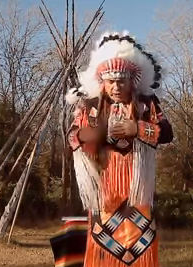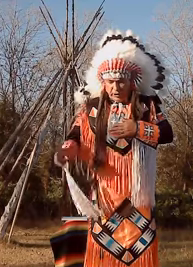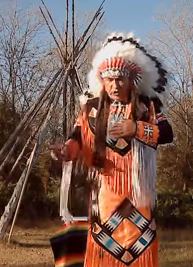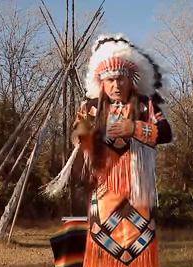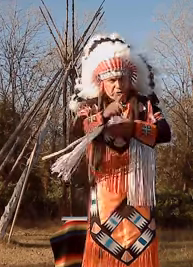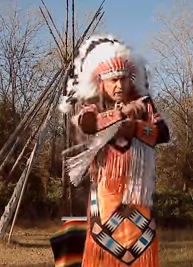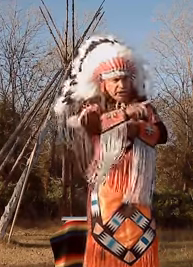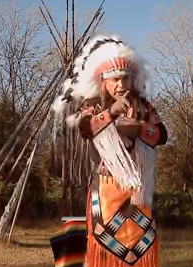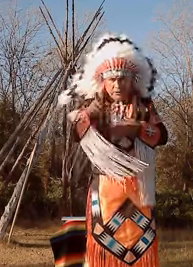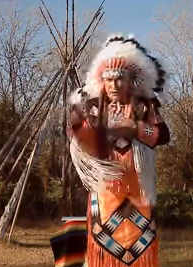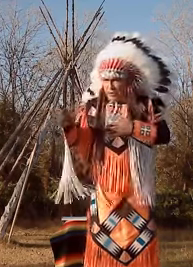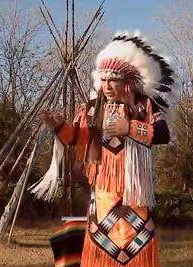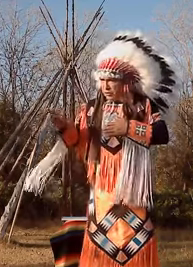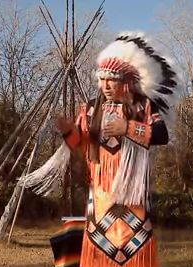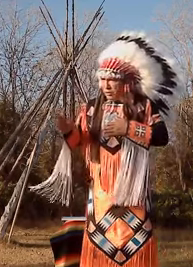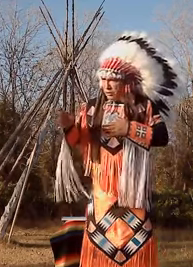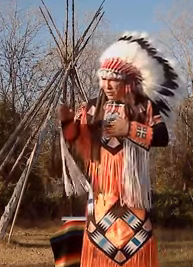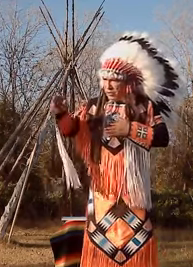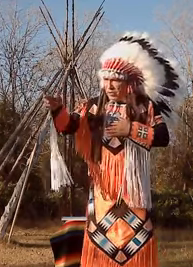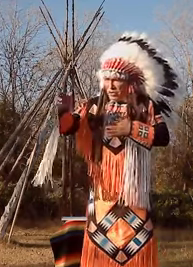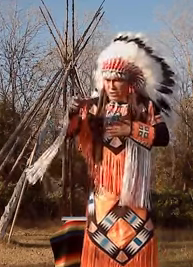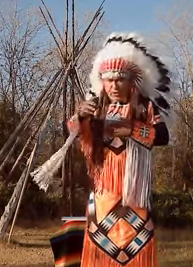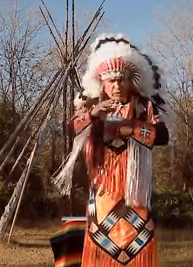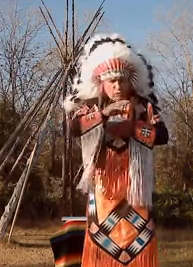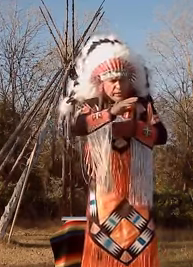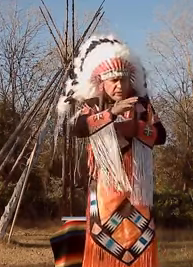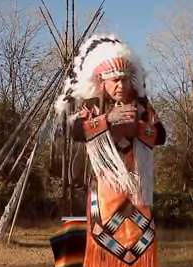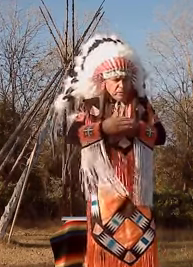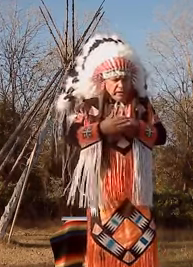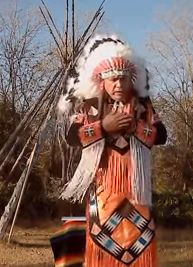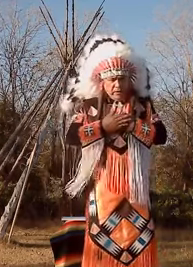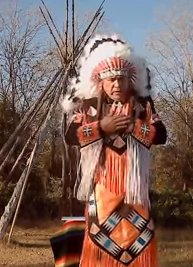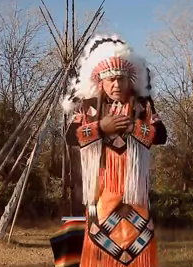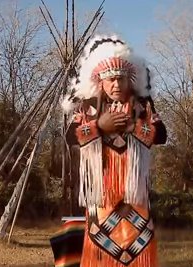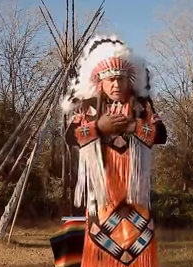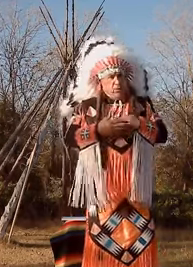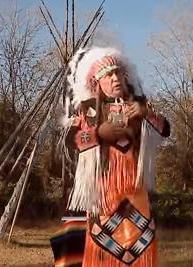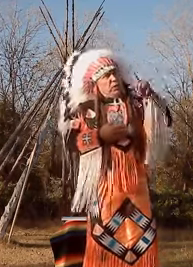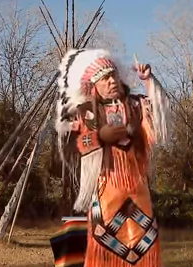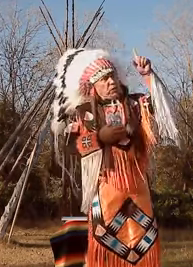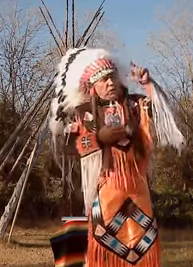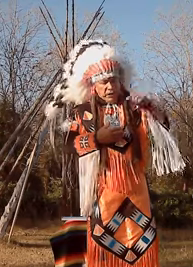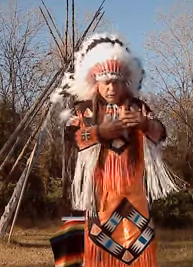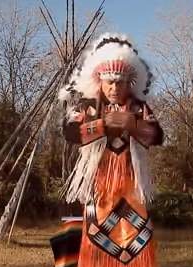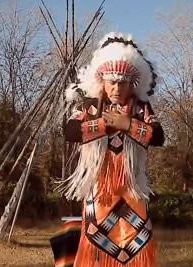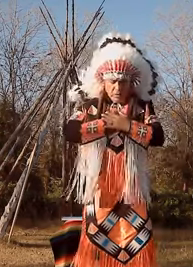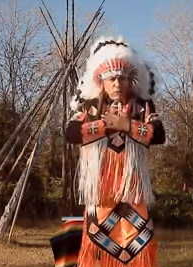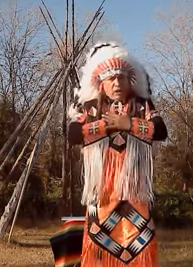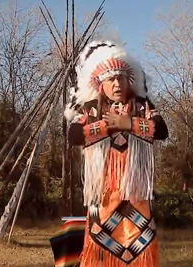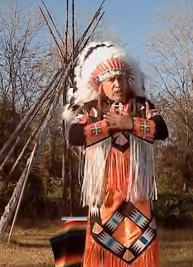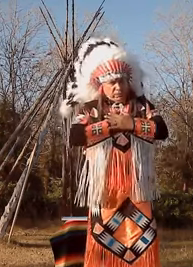like you look at your kids look at your children you look at the ways that we have or we look at the creator and love